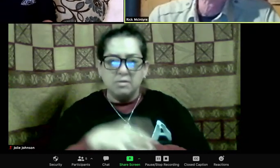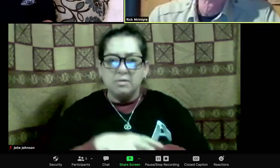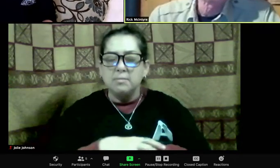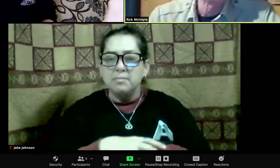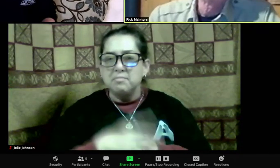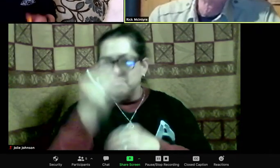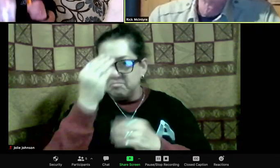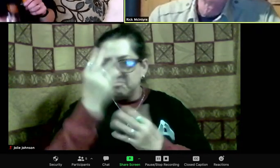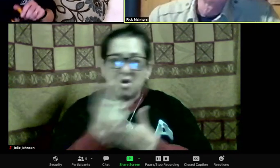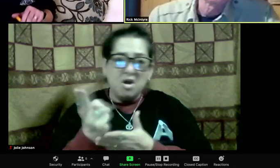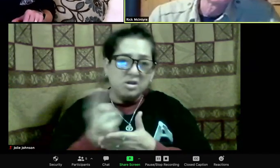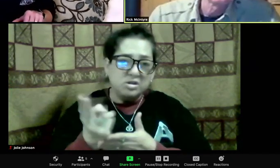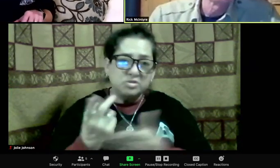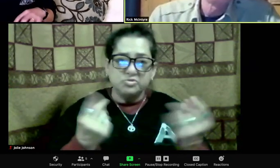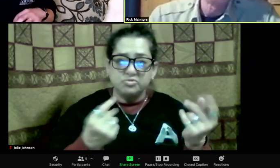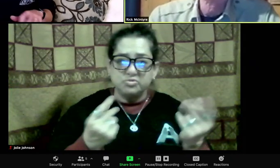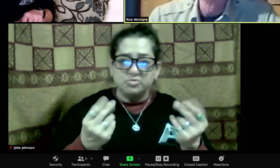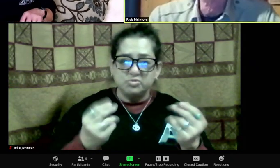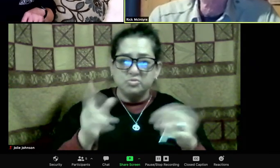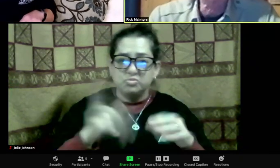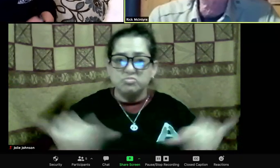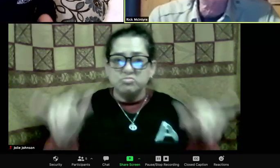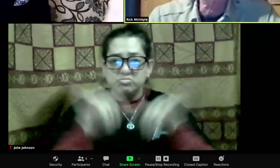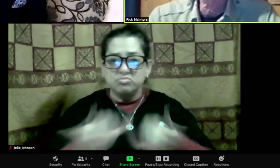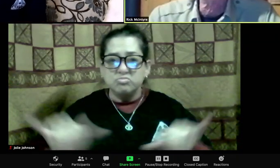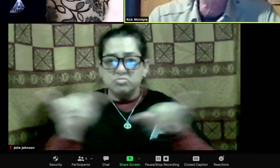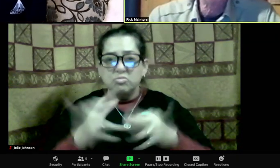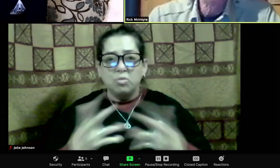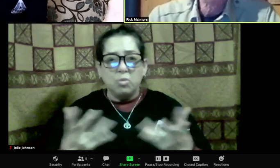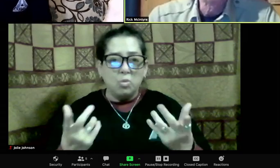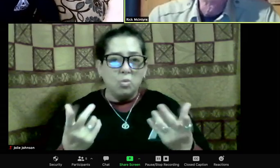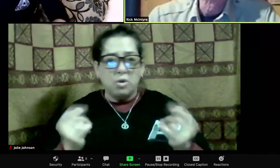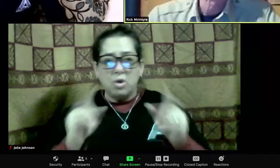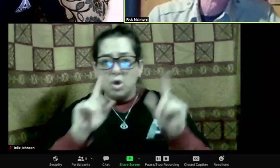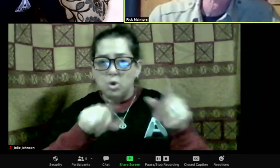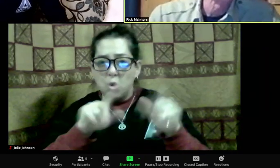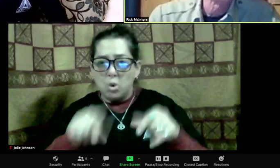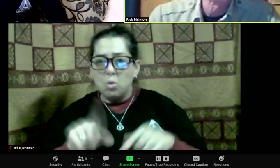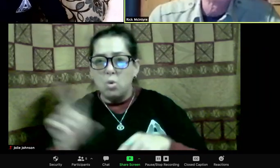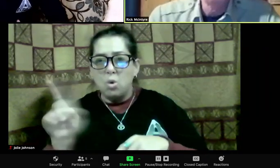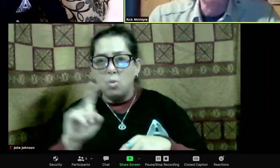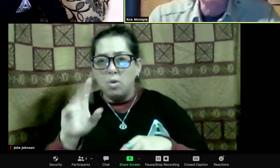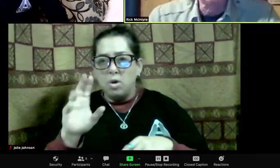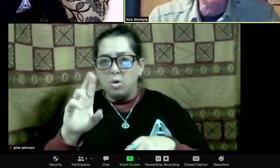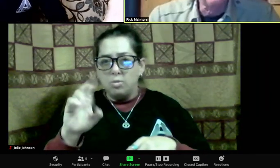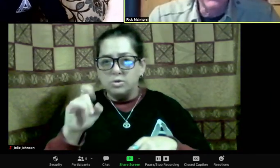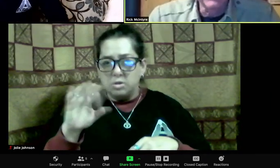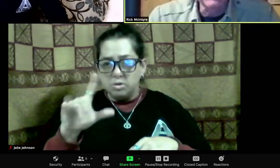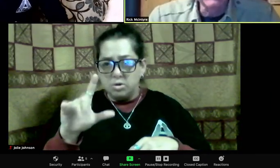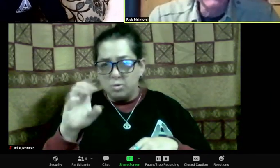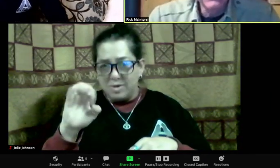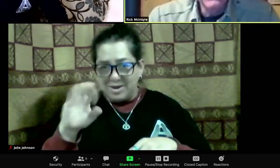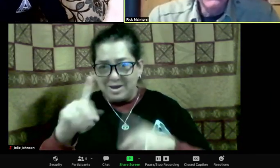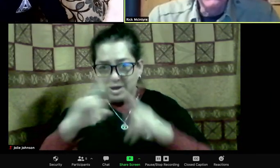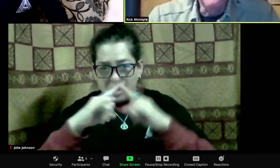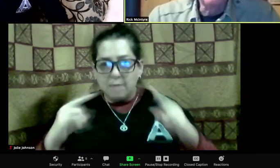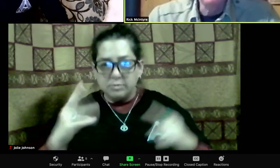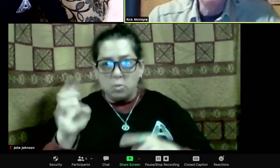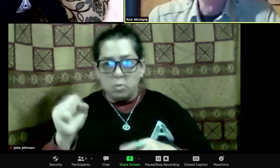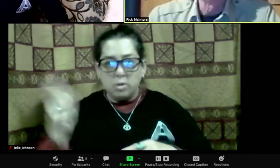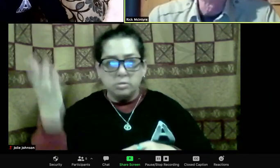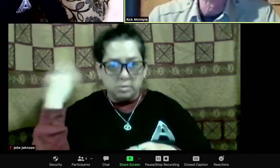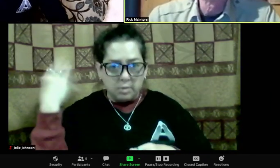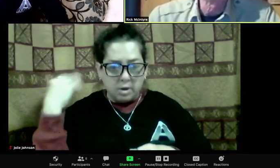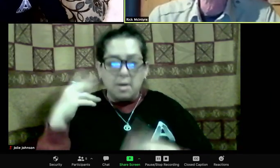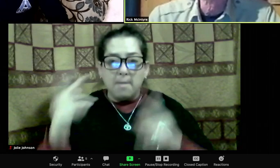She wants to know if you have a go and reminisce the Rose Creek pen ever. Yes. Yeah, I do